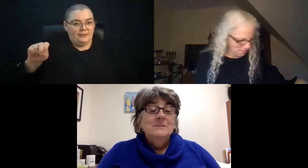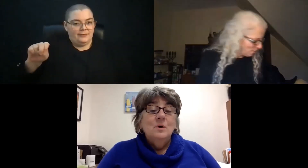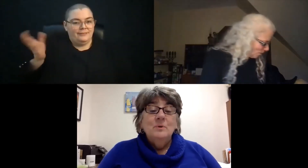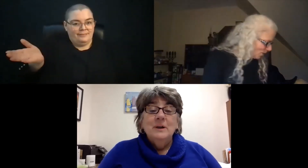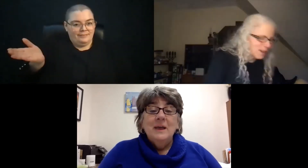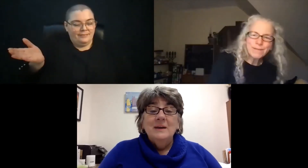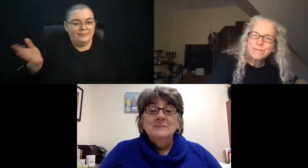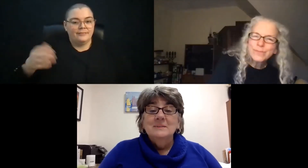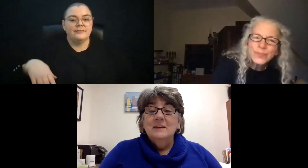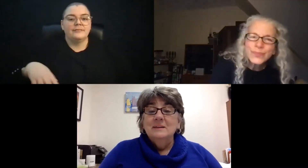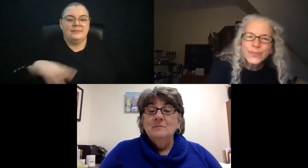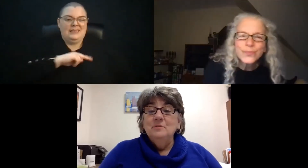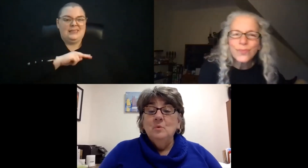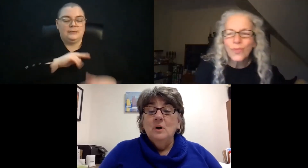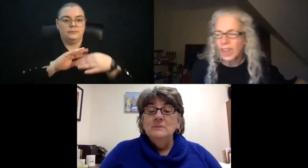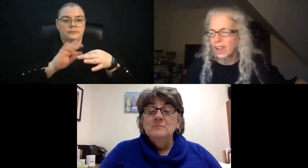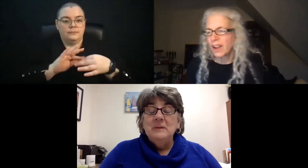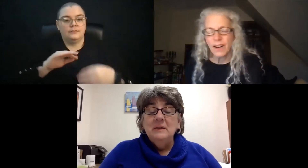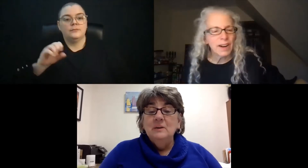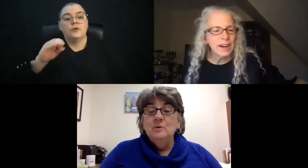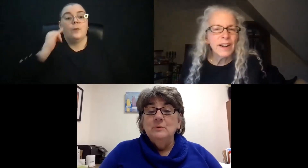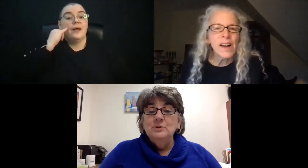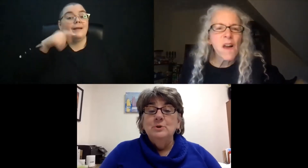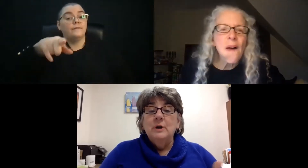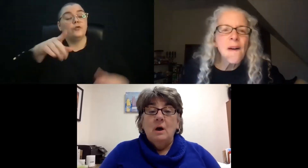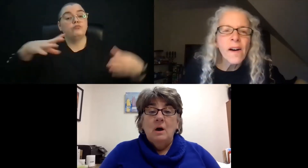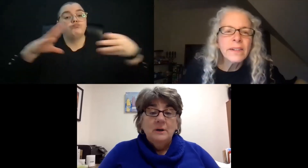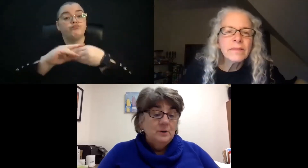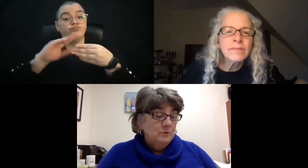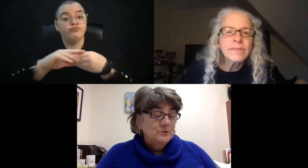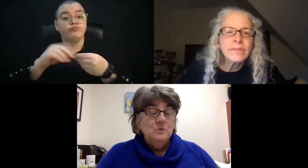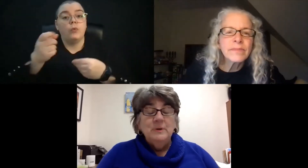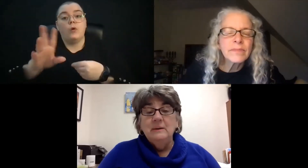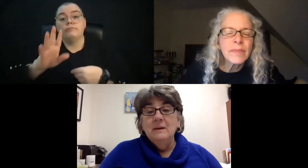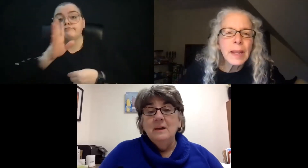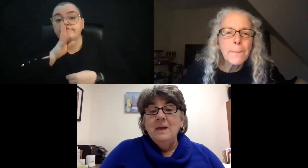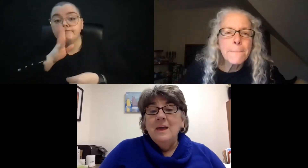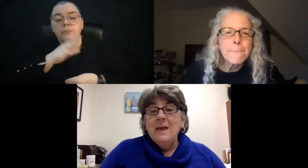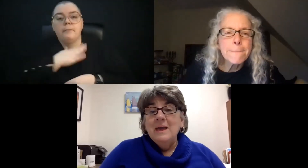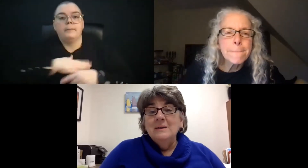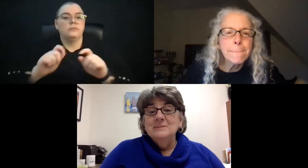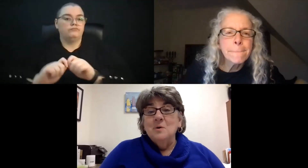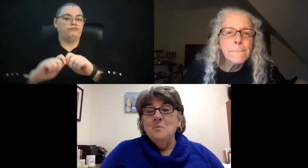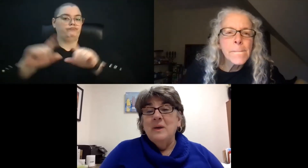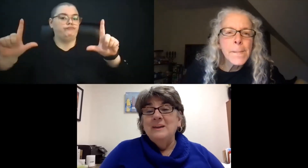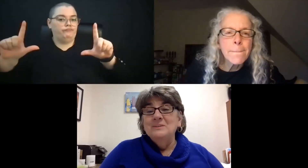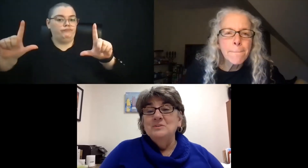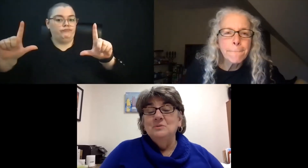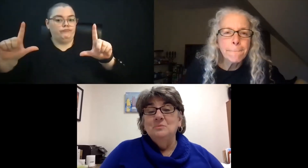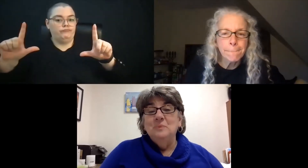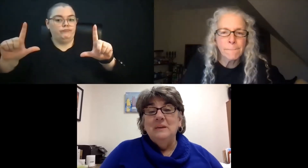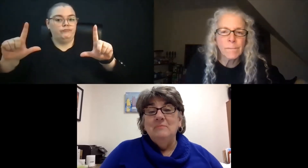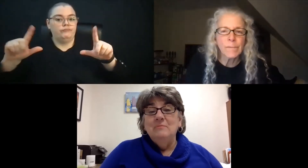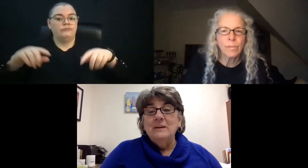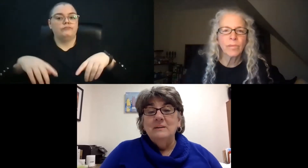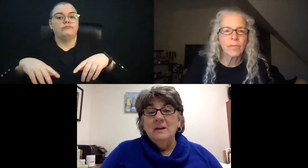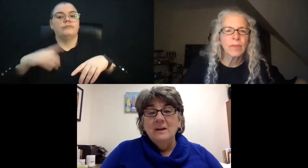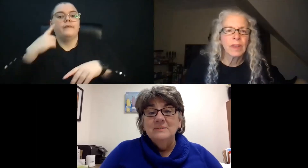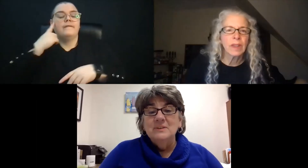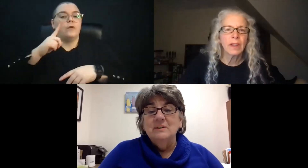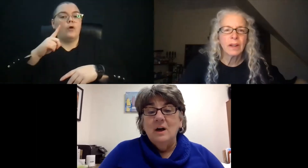so I'm going to ask that if you are speaking, you would turn on your screen as a way to be